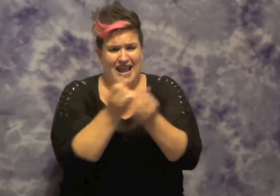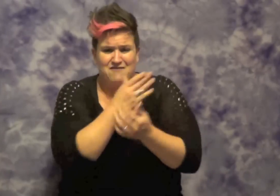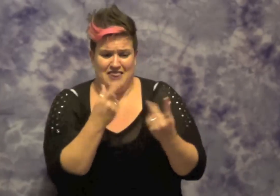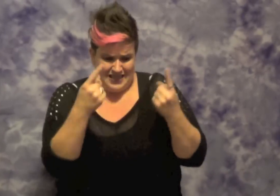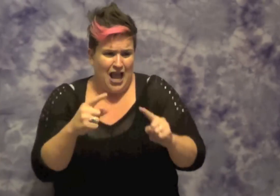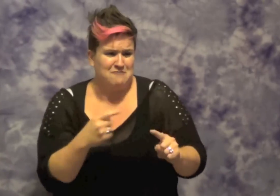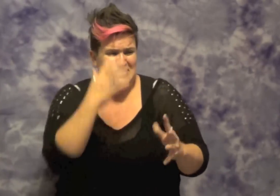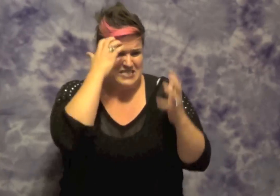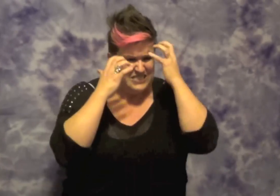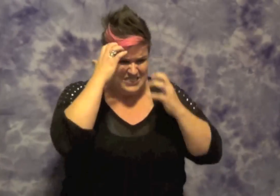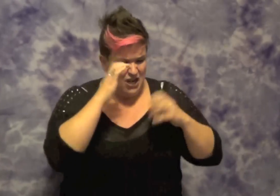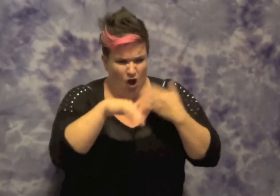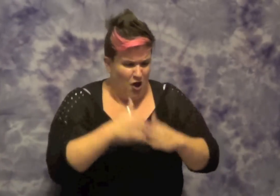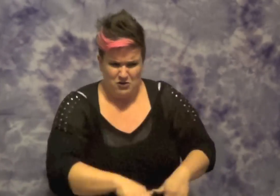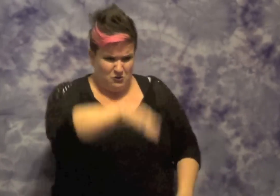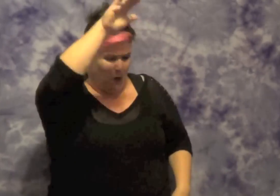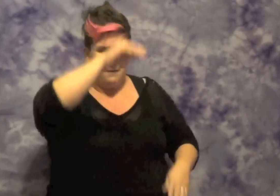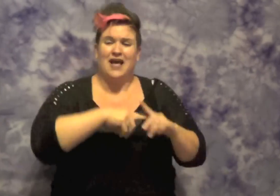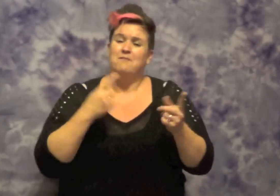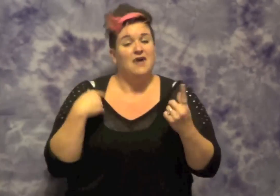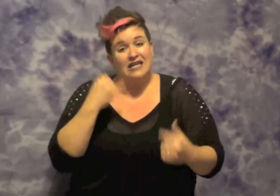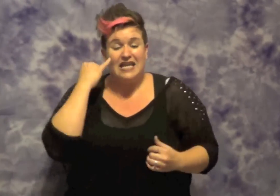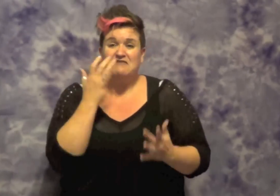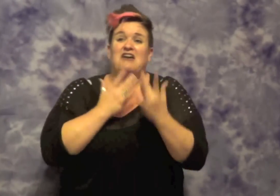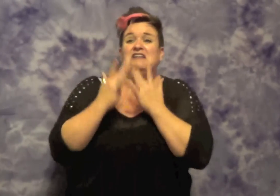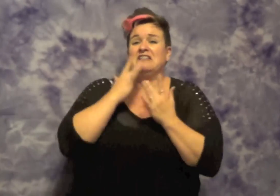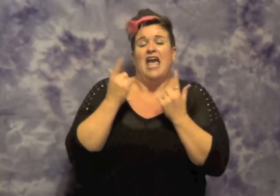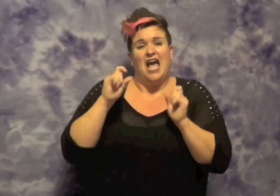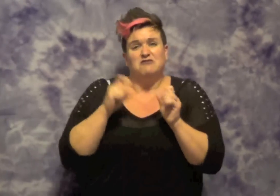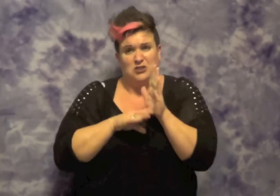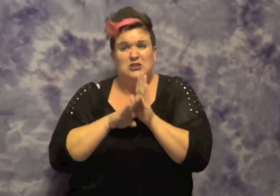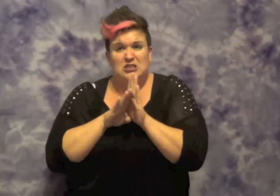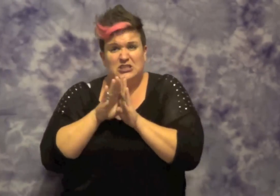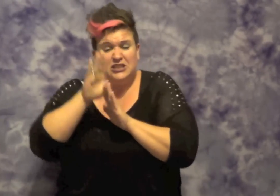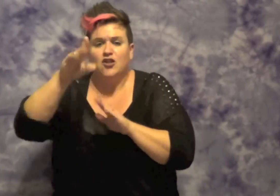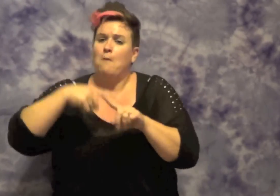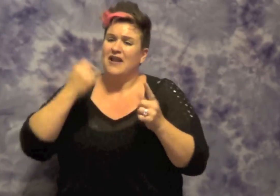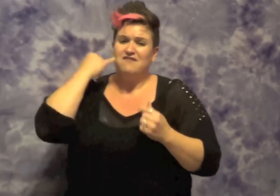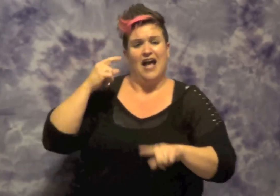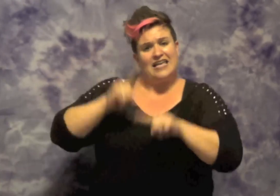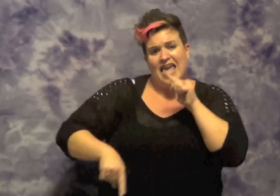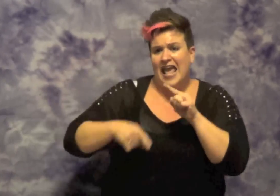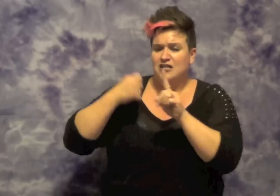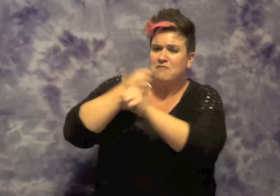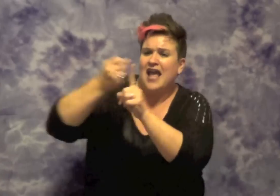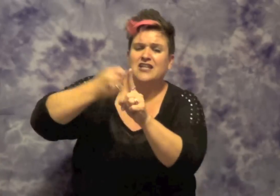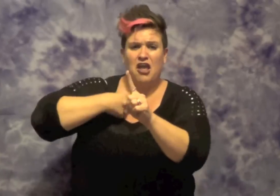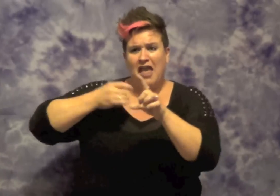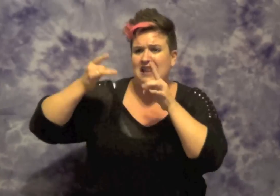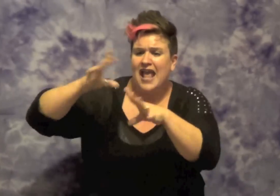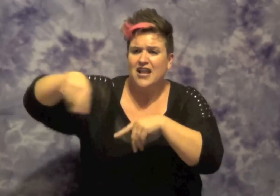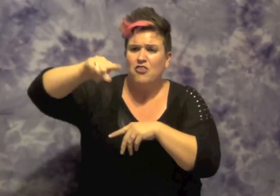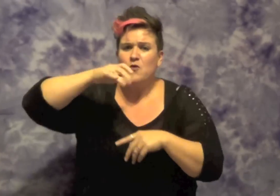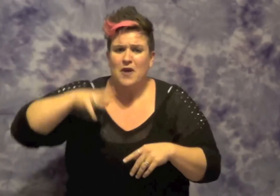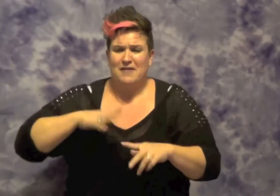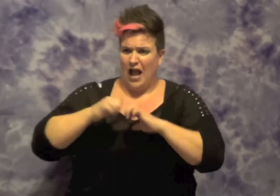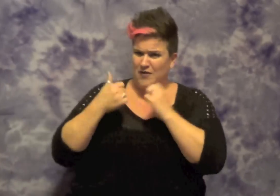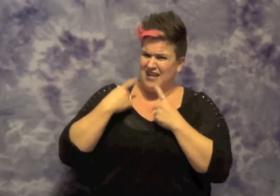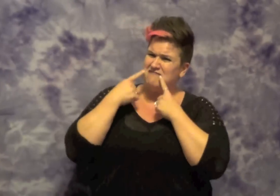But fuck it. Life's handing you lemons? Make liminating. But if I can't battle the women? How the fuck am I supposed to bake? I'm a king then. No mistake. a Satan. It's